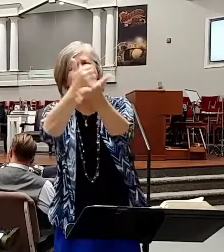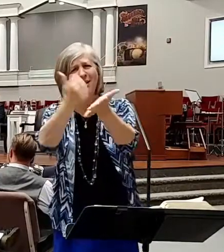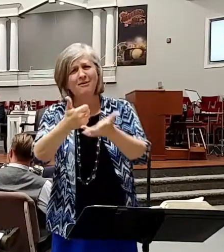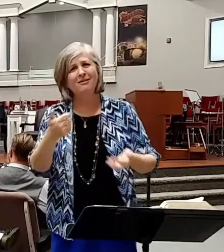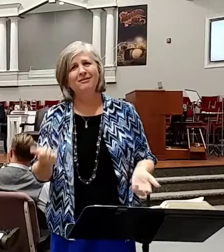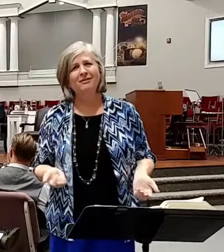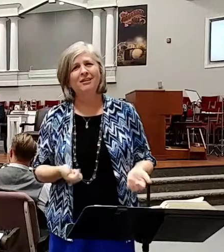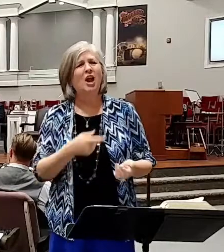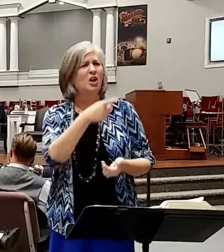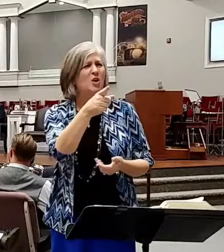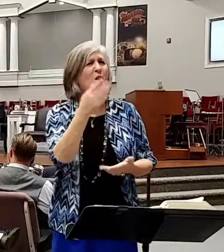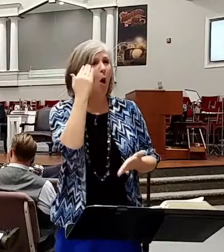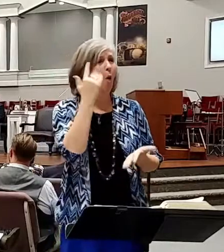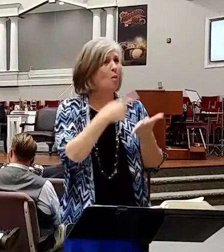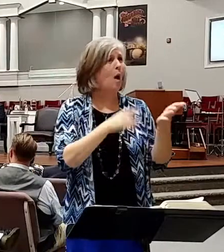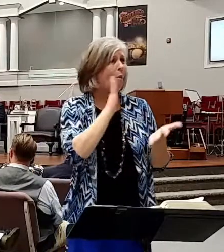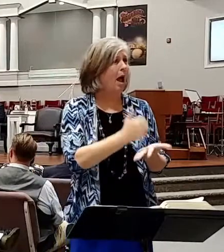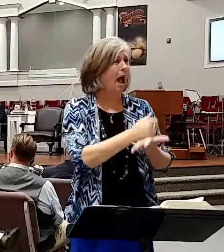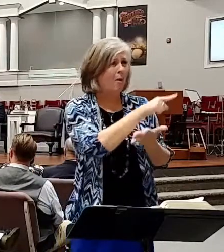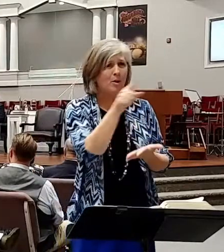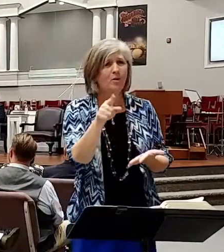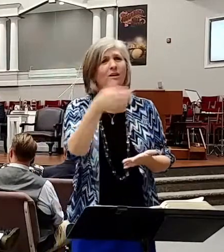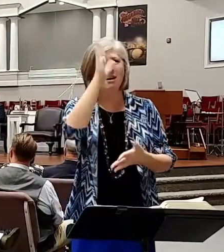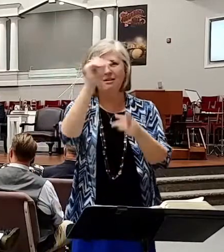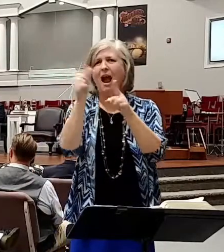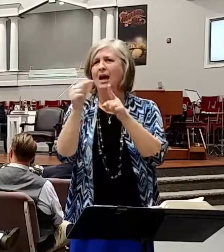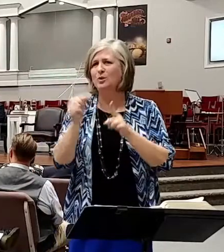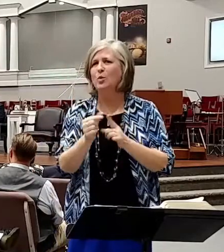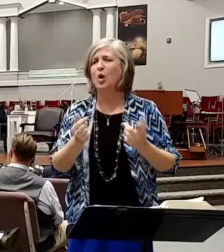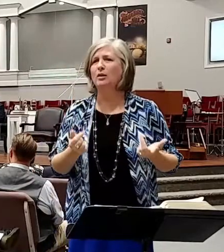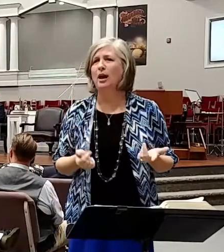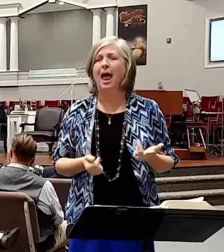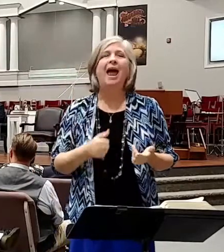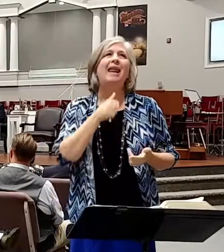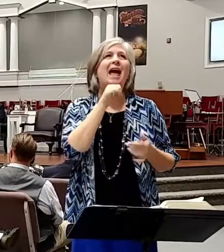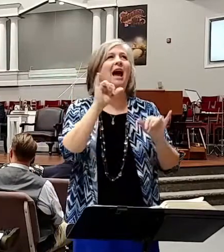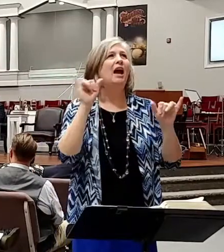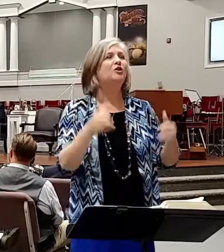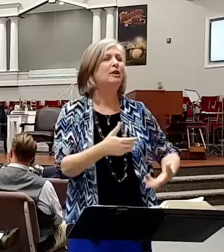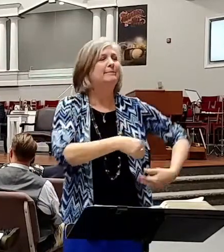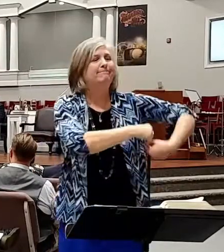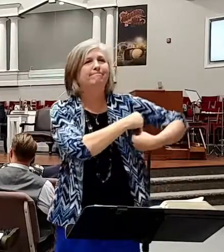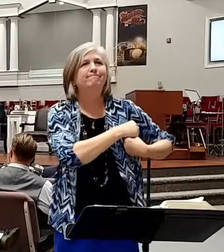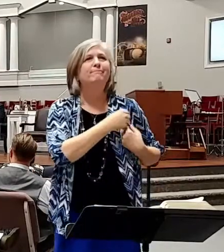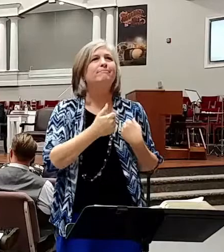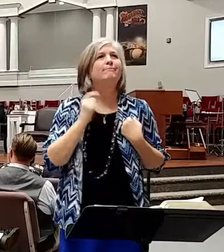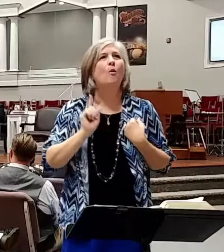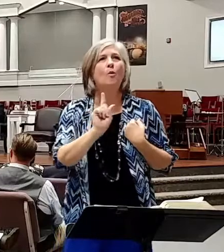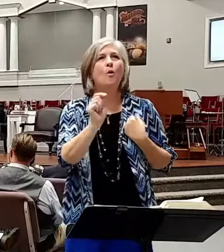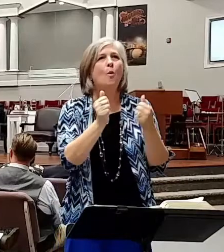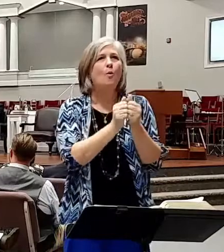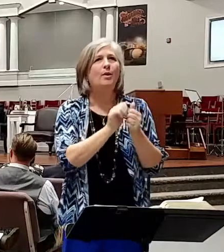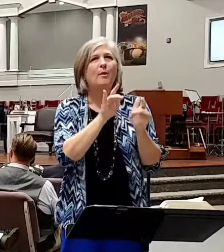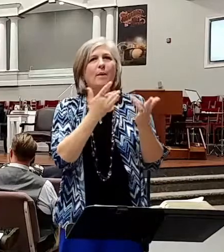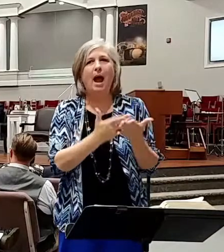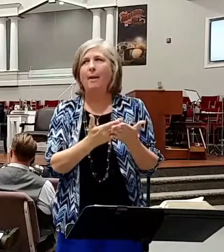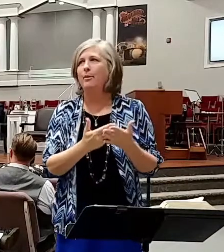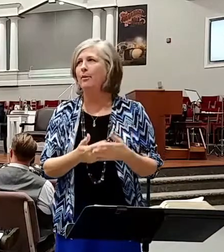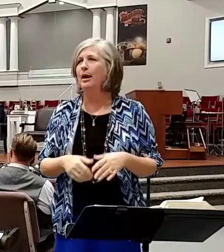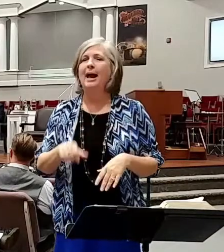You know what will help you is the Word of God. And it's not just toting your Bible. It's not an amulet that you carry around as a